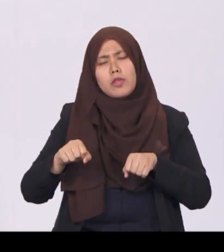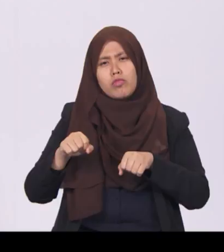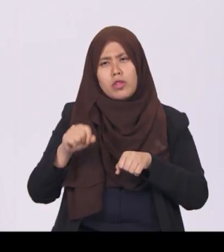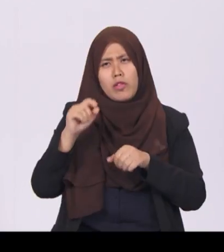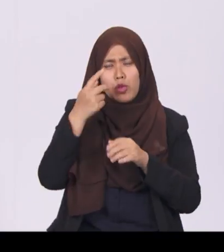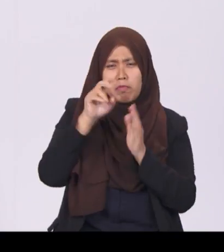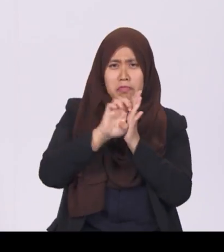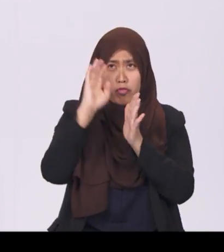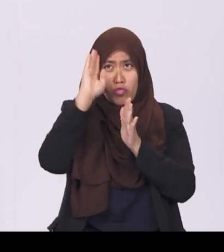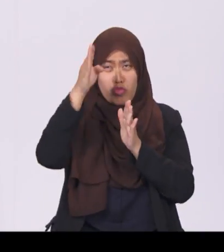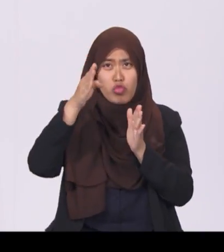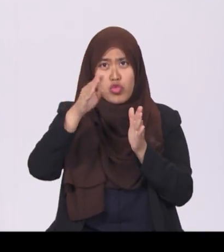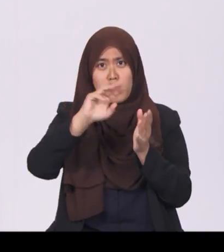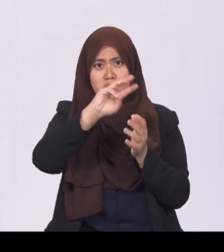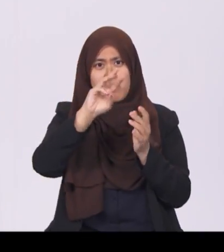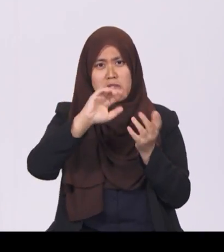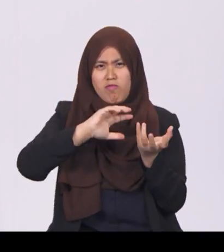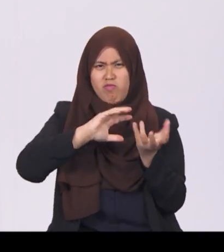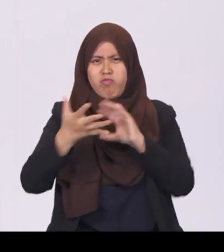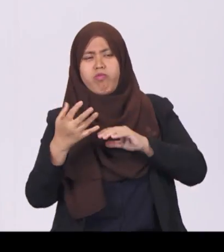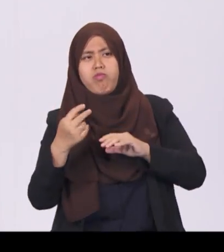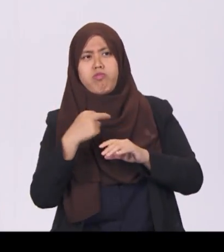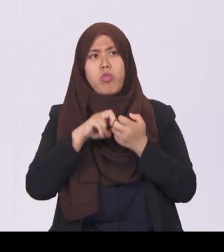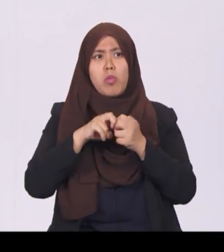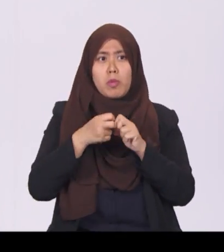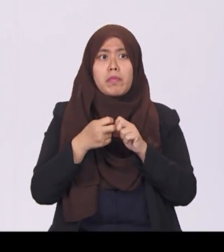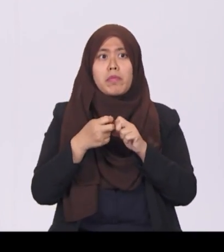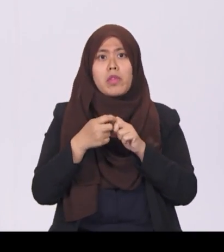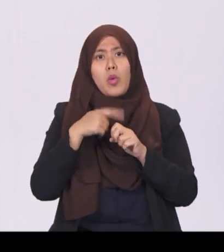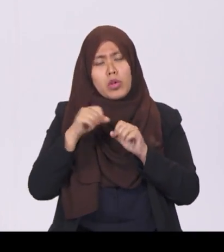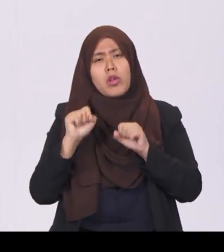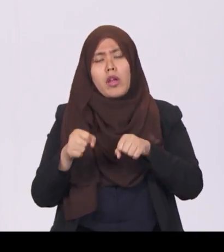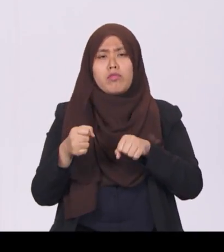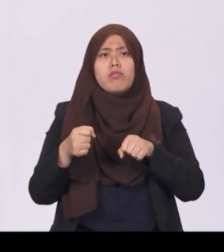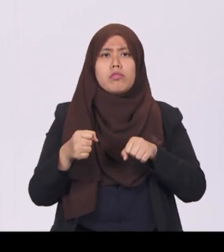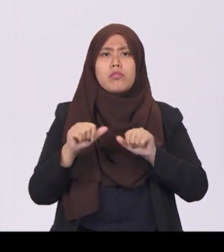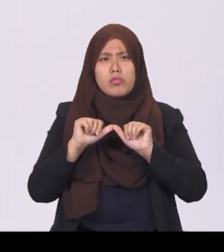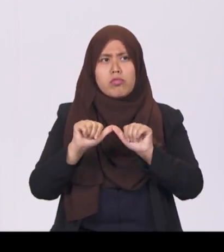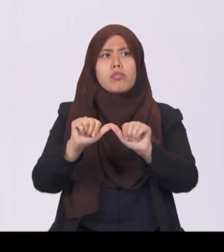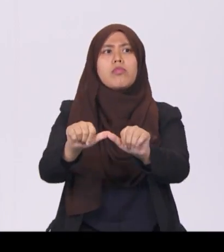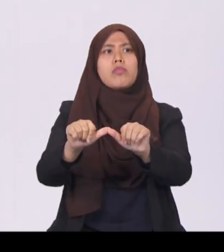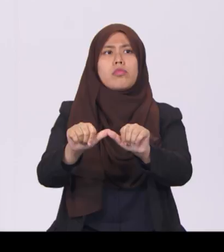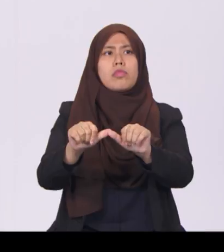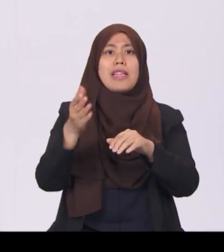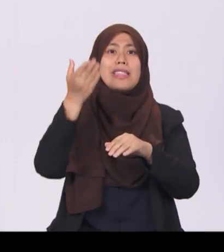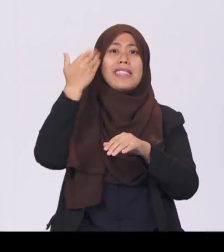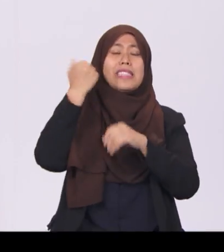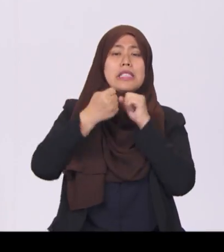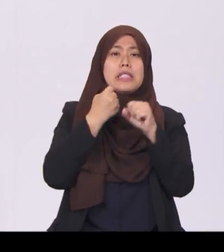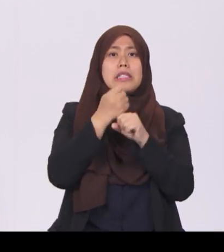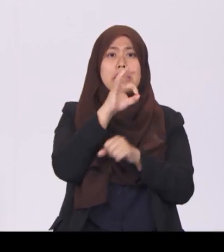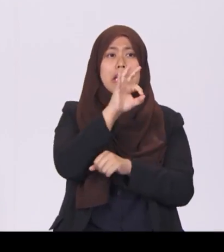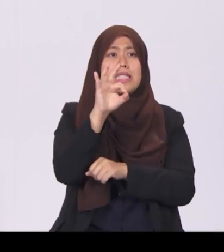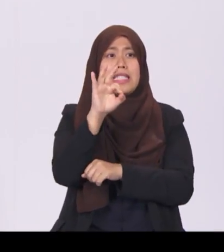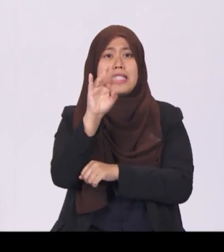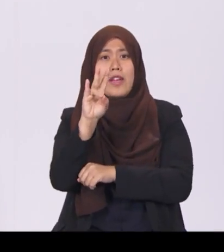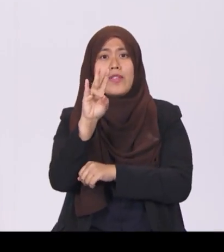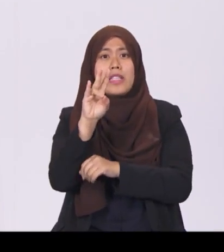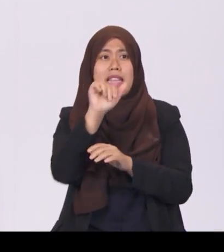During the 1997 Asian financial crisis, our reserves and strong economic fundamentals kept the Singapore